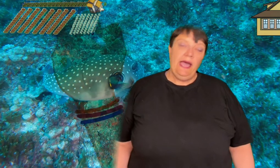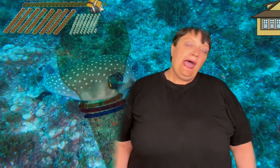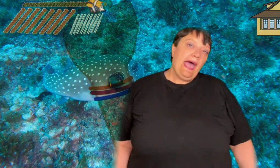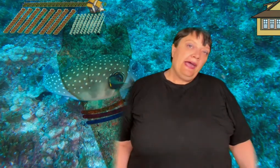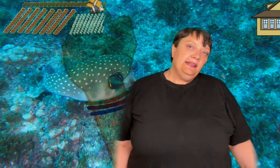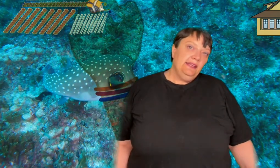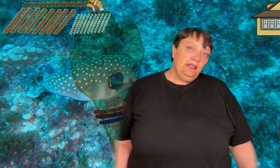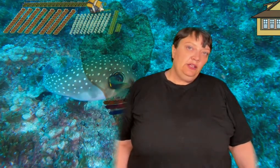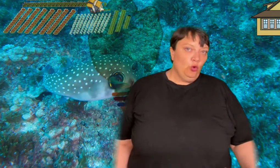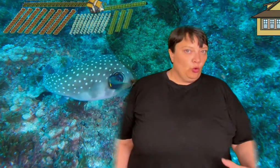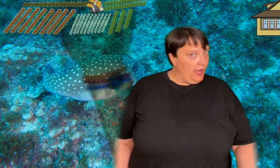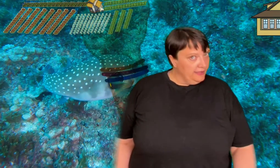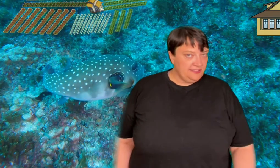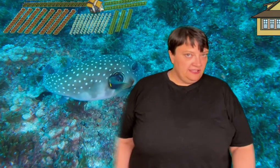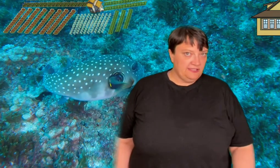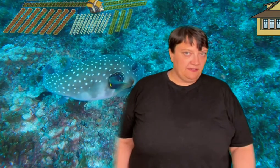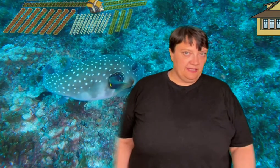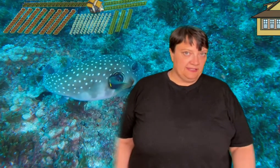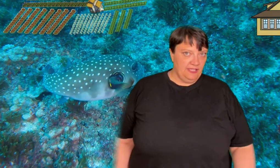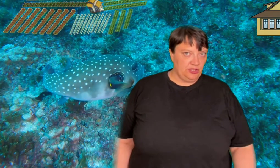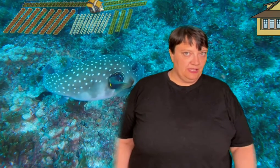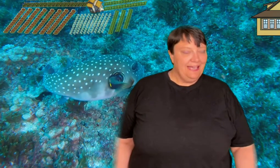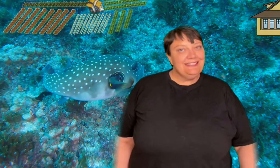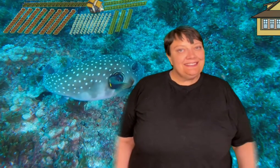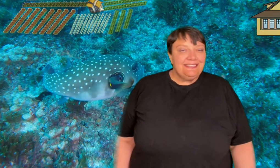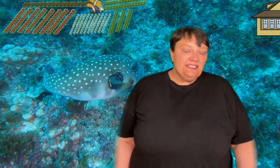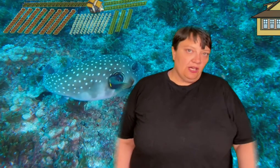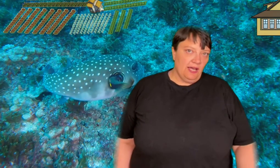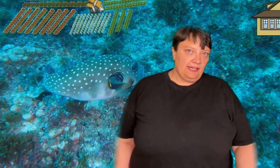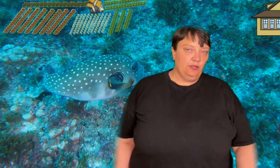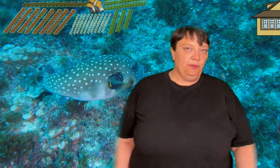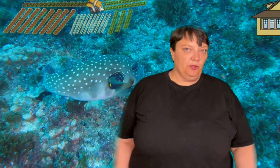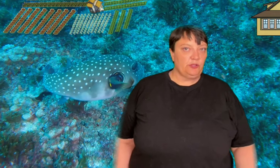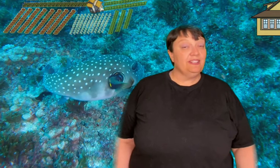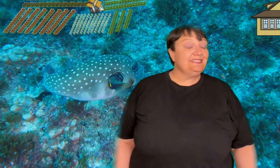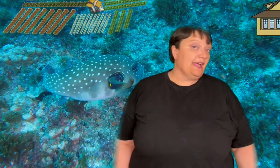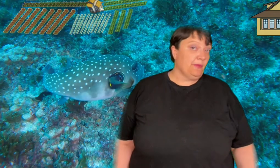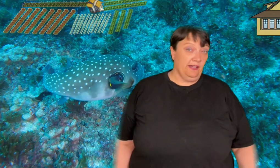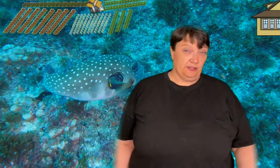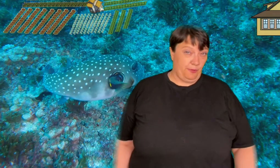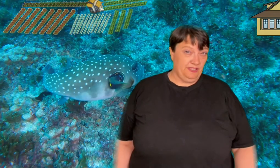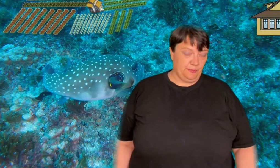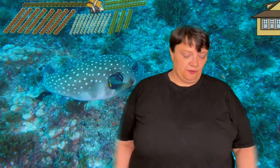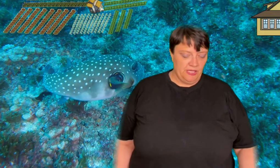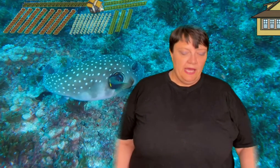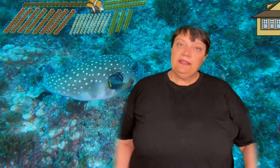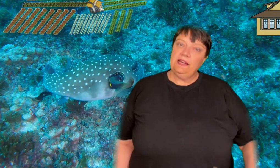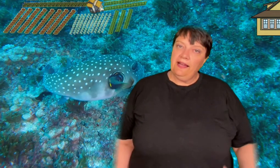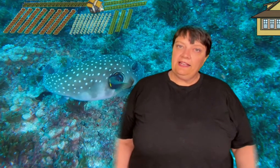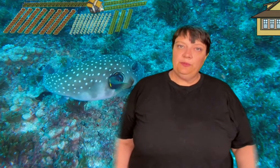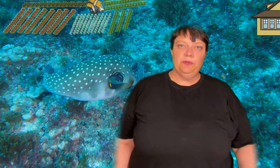and in your undersea civilization the cities are likely to be built on the same kinds of principles.